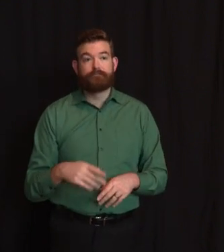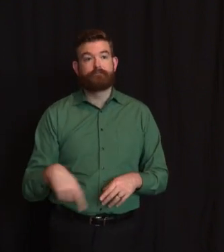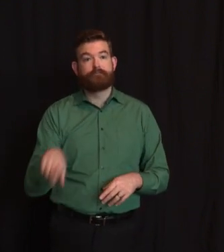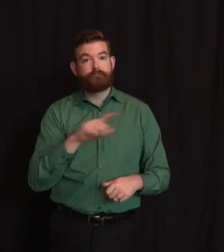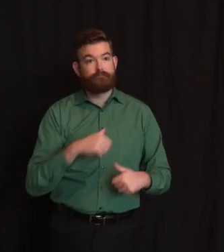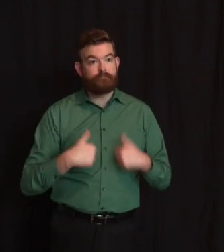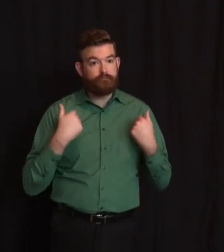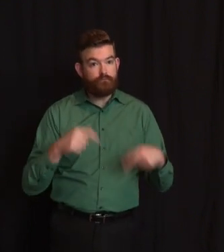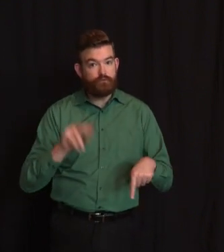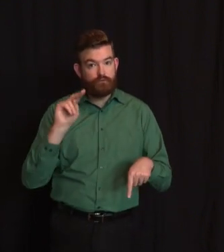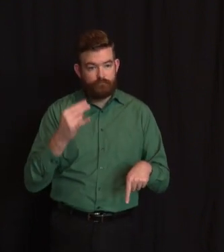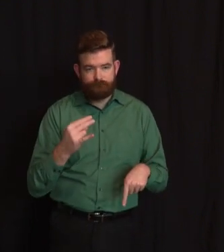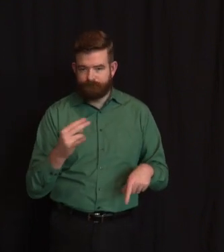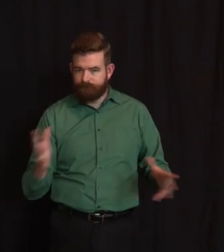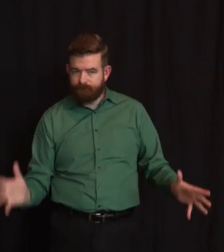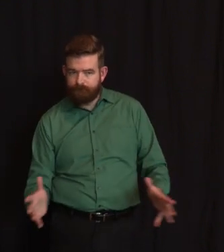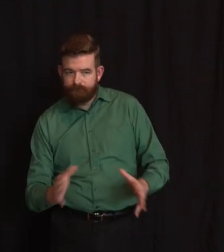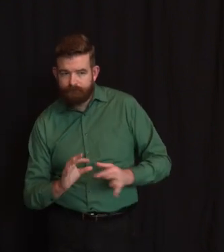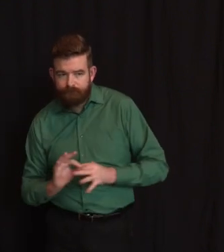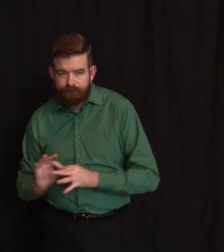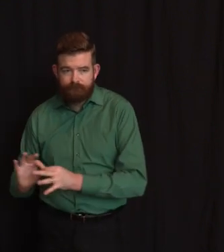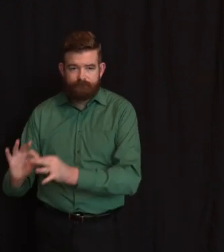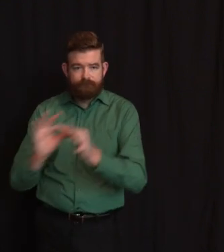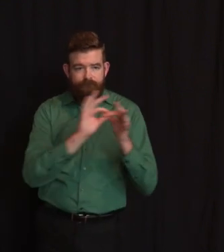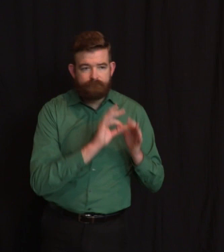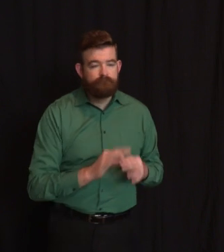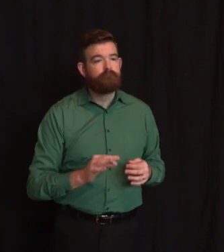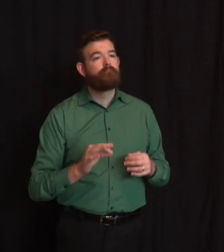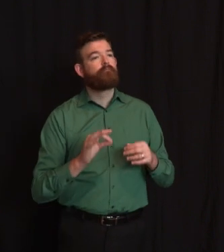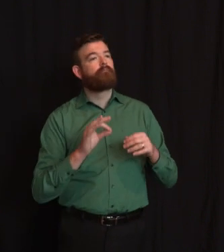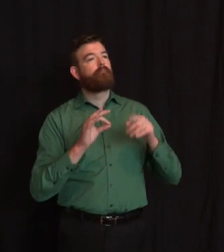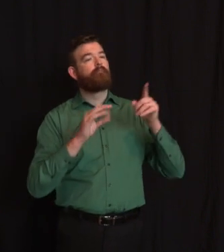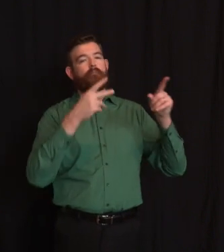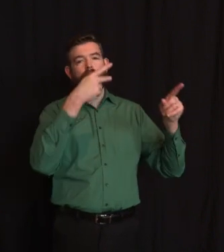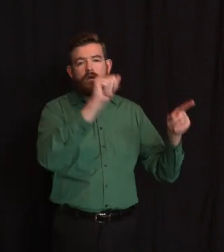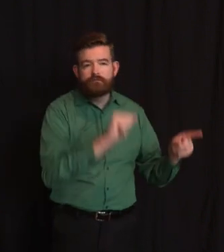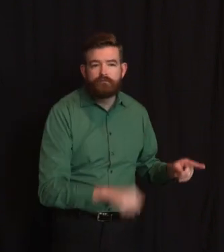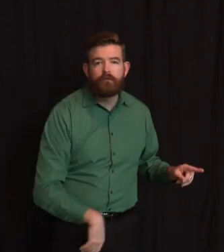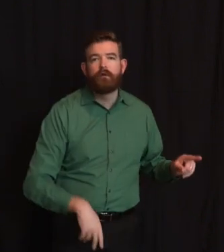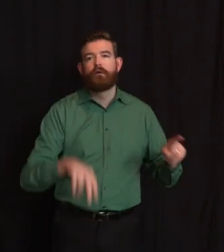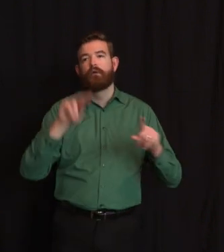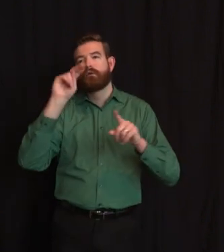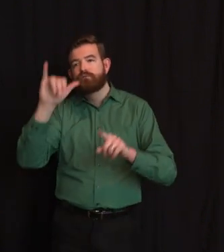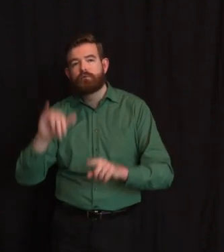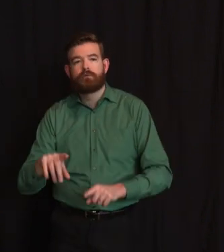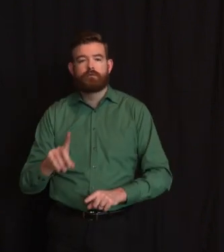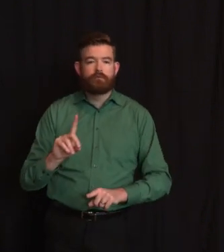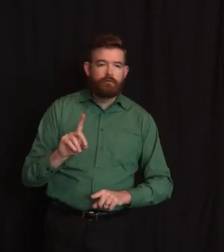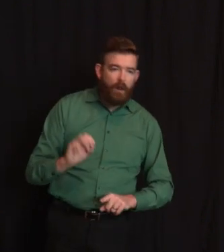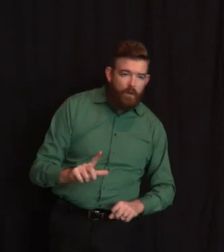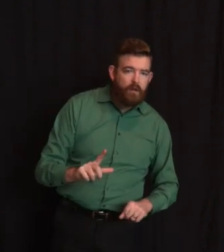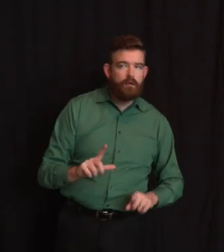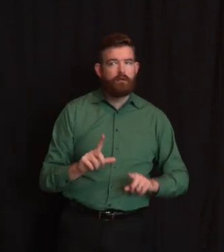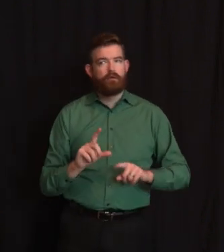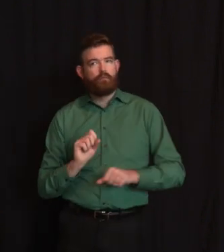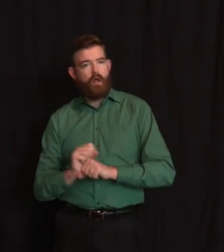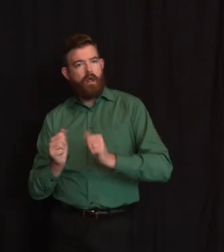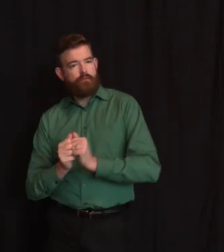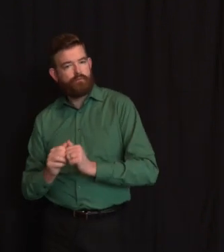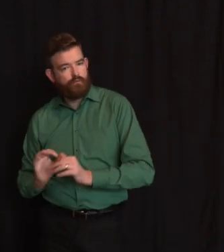as we were closing. Let's do that as we are reopening, including some of the health care infrastructure potentially that I talked about.